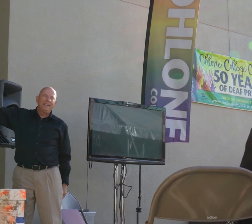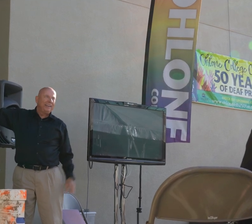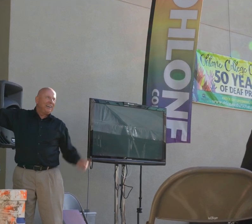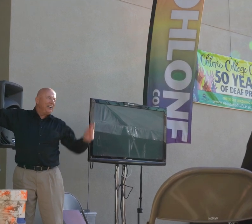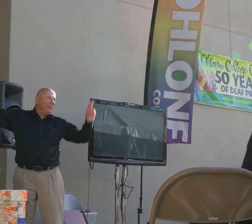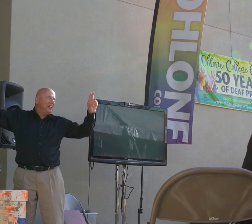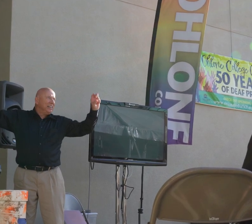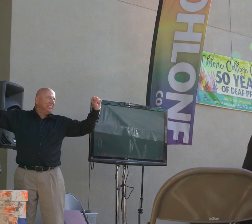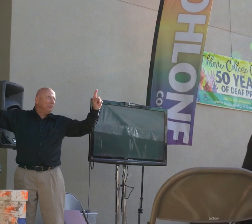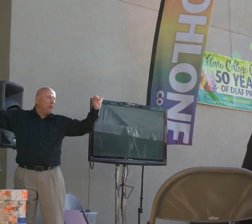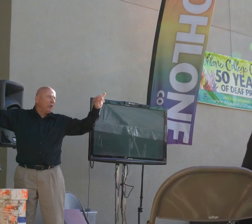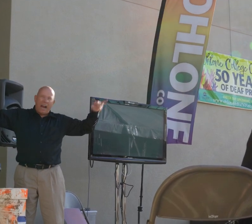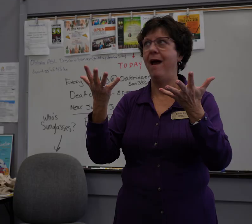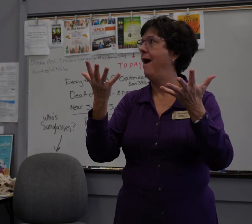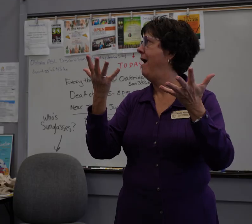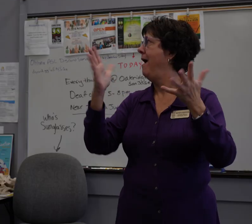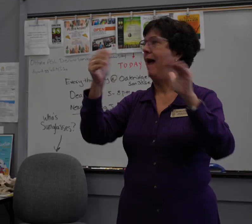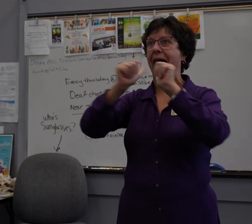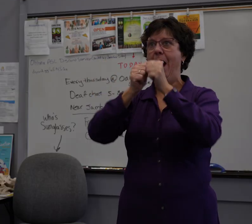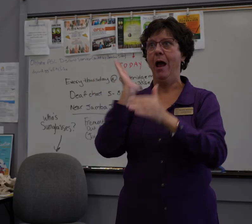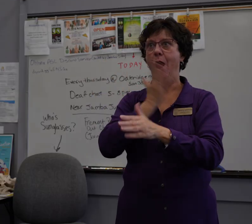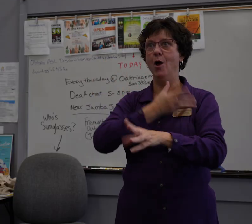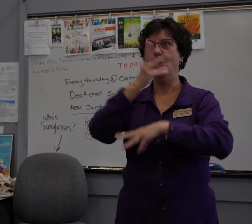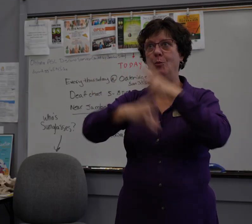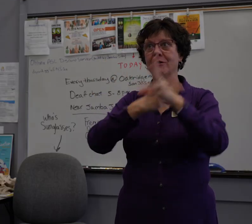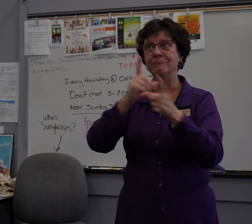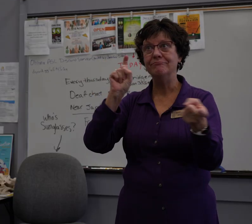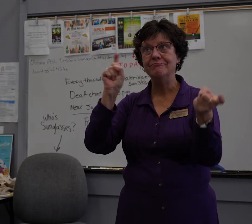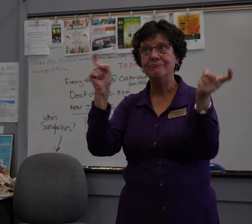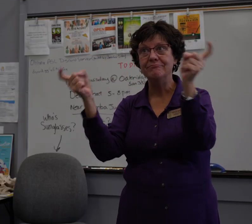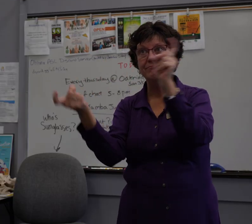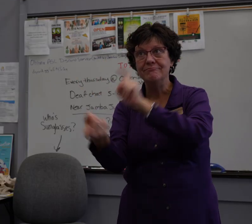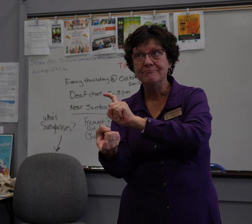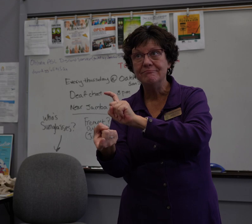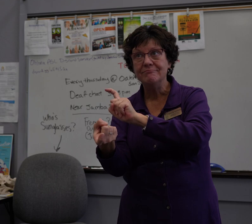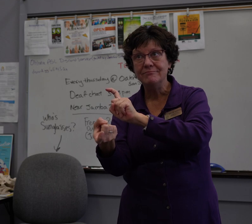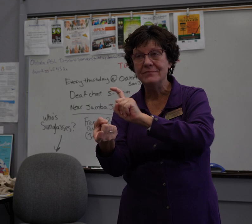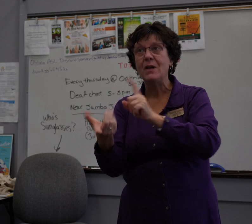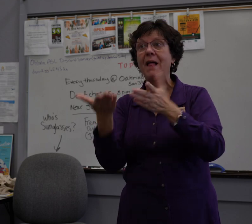Well, the time capsule shows how our world has changed.